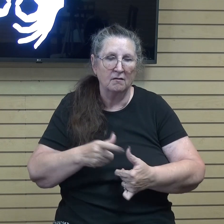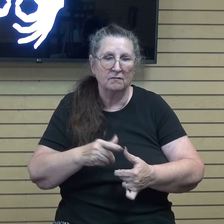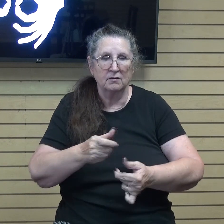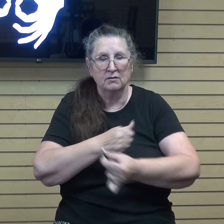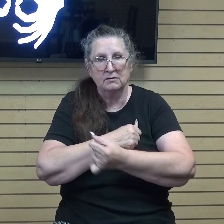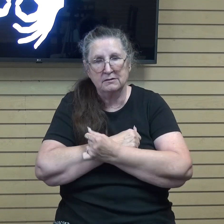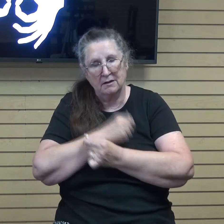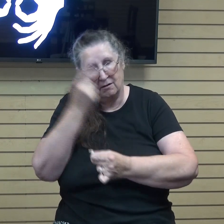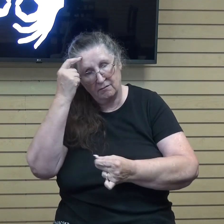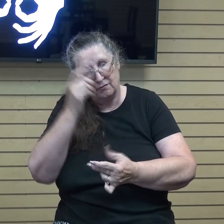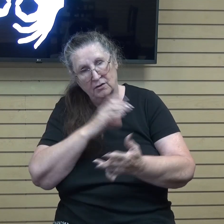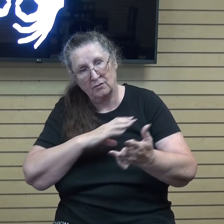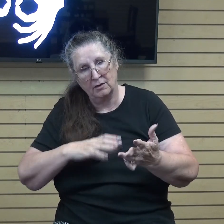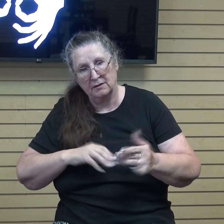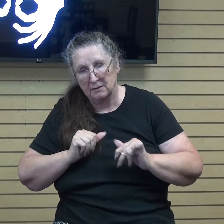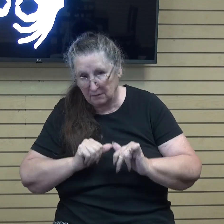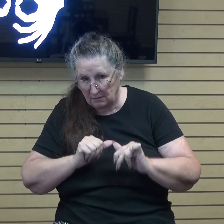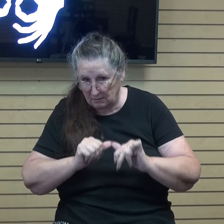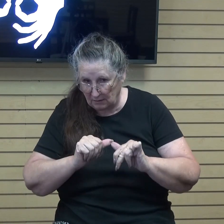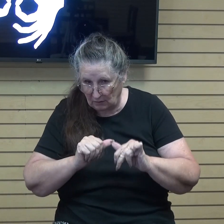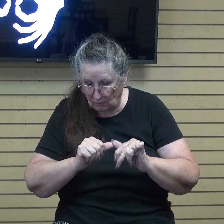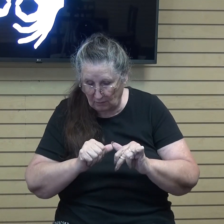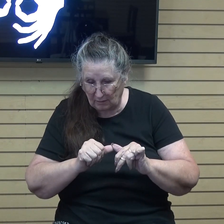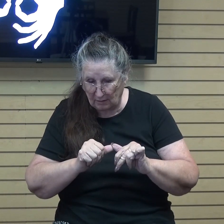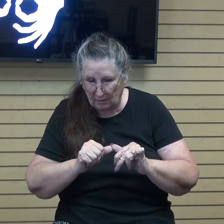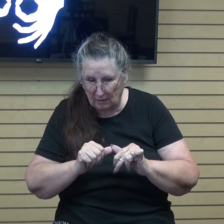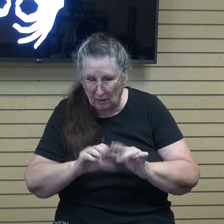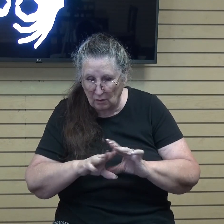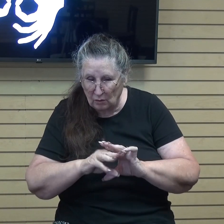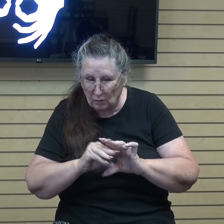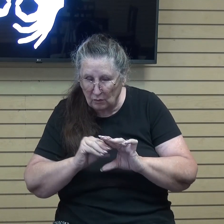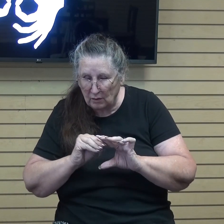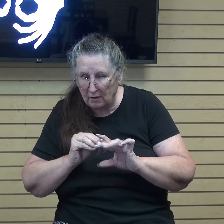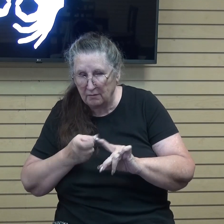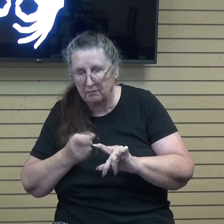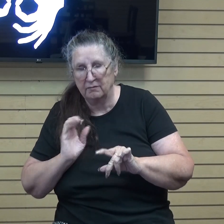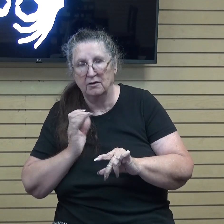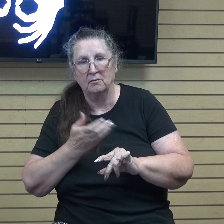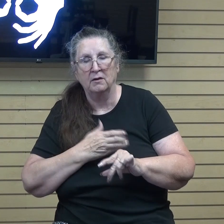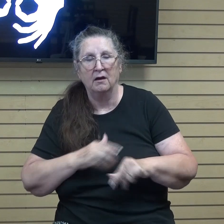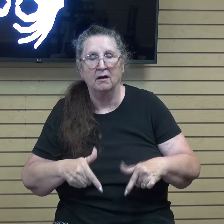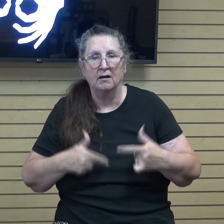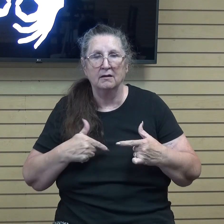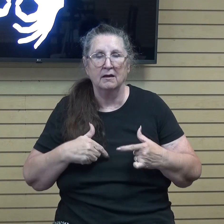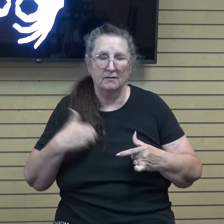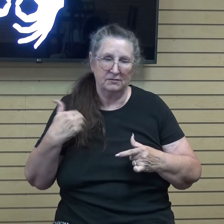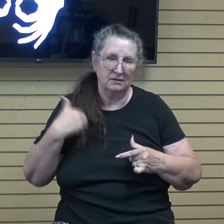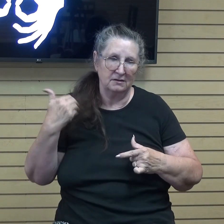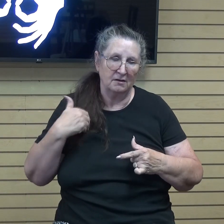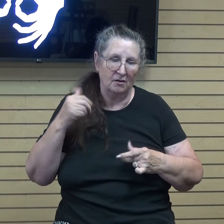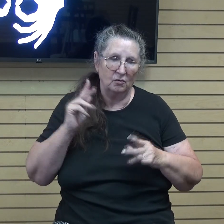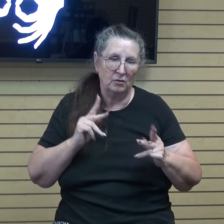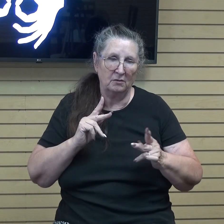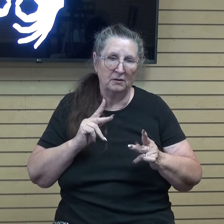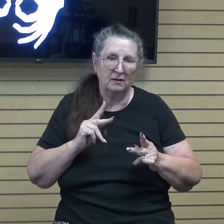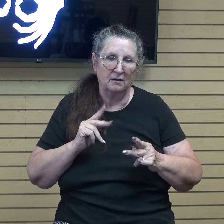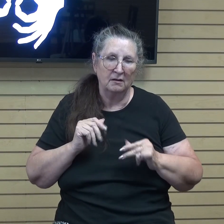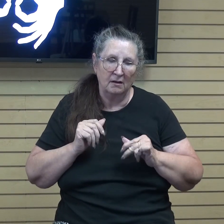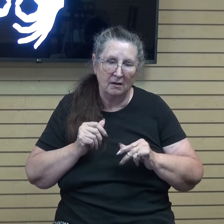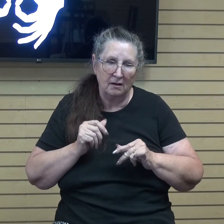it was an ongoing thing and he would draw that out from us as young people on and on as we